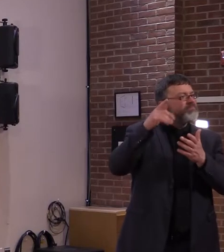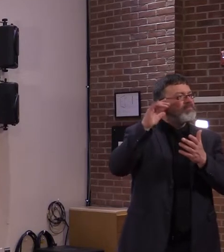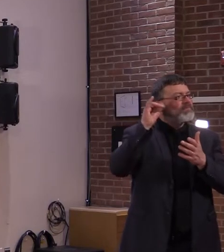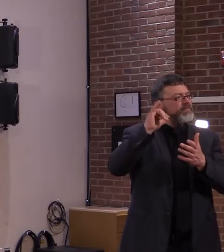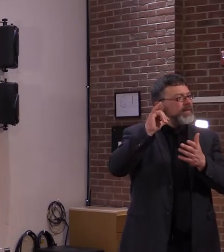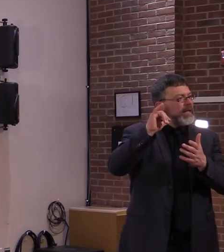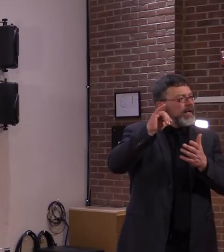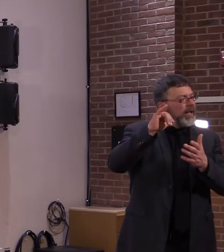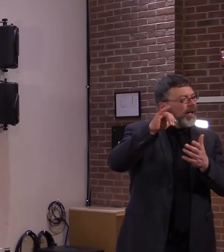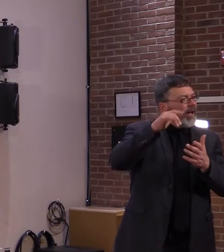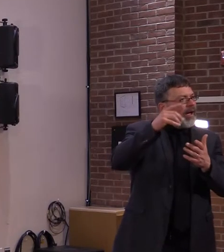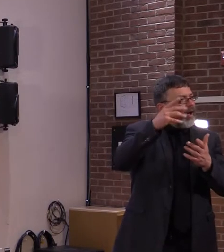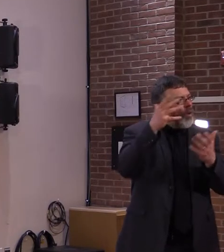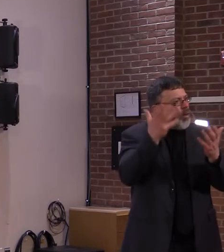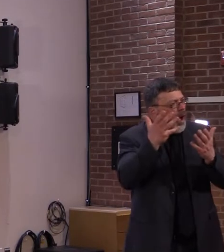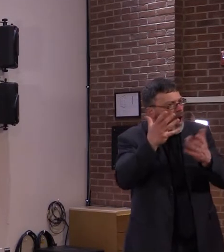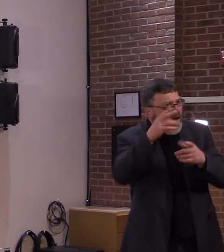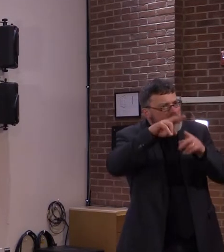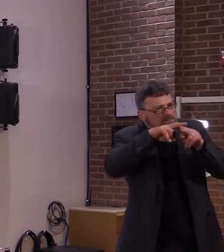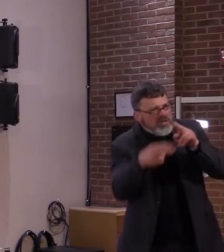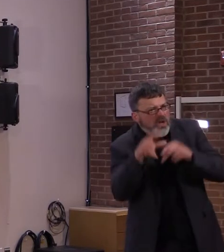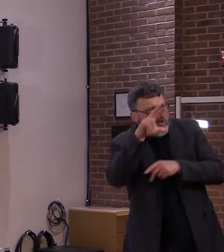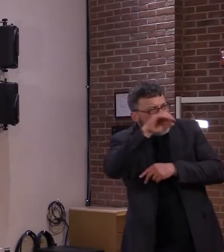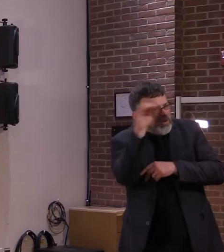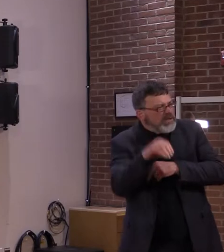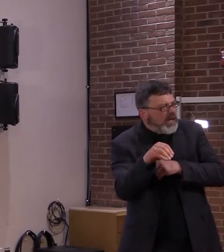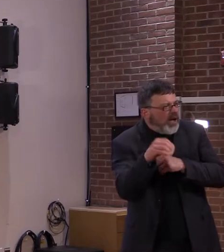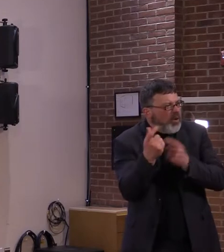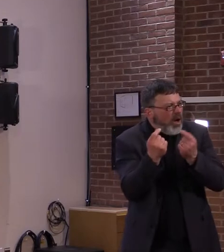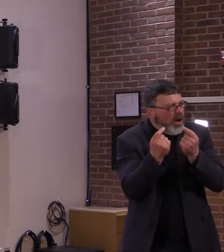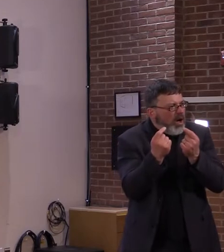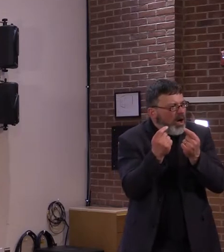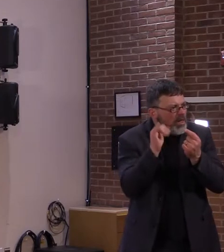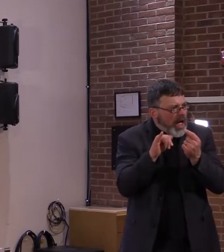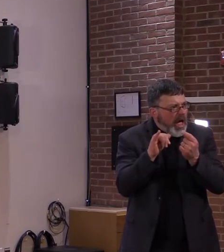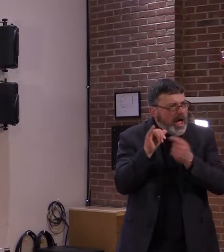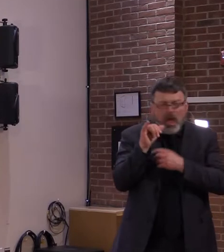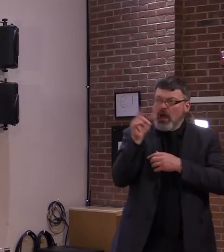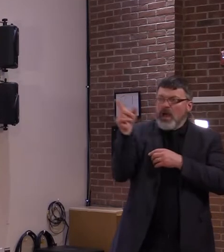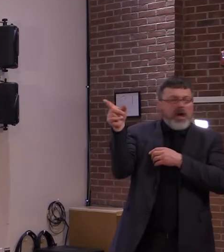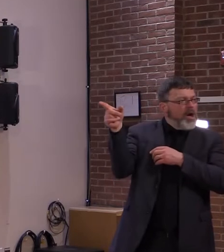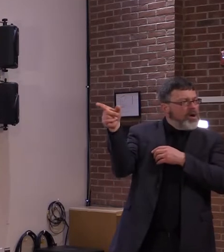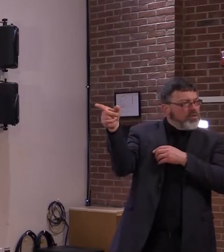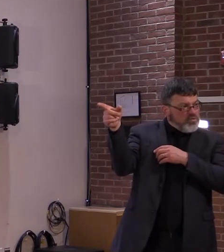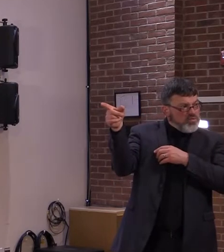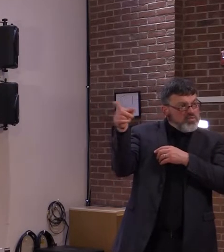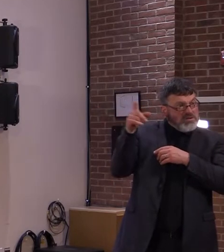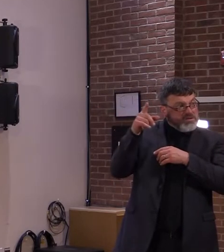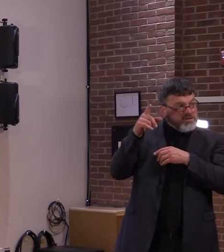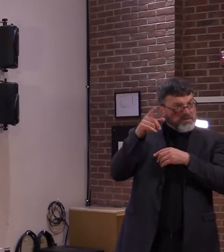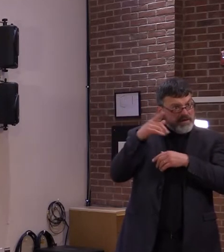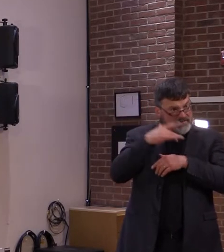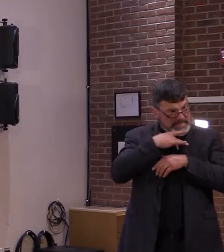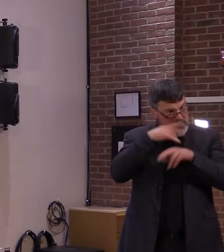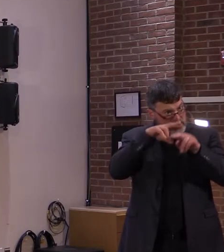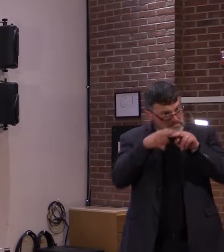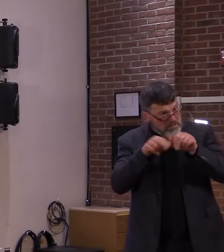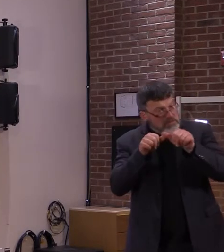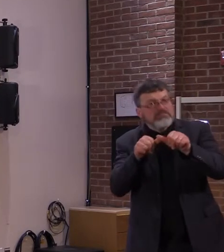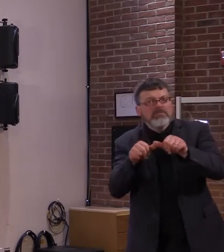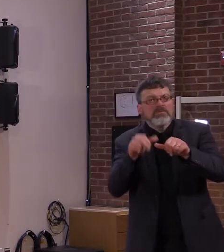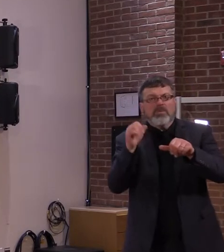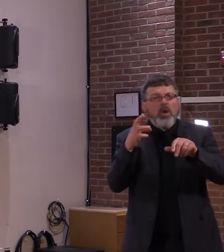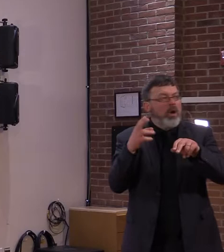week. I guess I'm just wondering if you expect this number to rise, and also, you know, what barriers we're still seeing to people